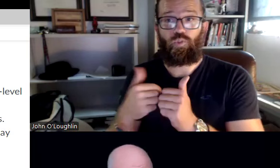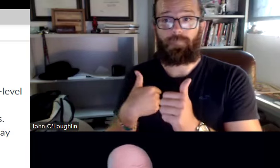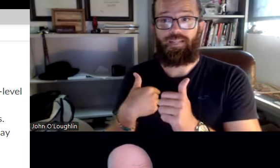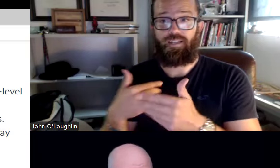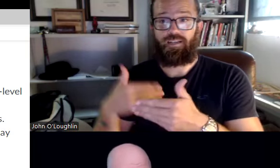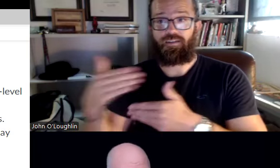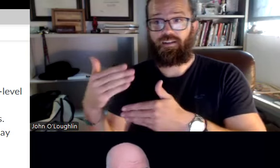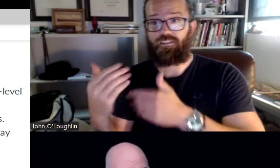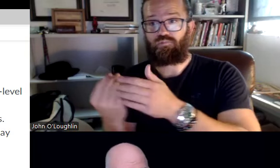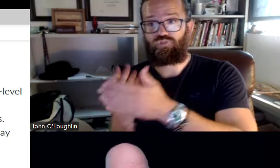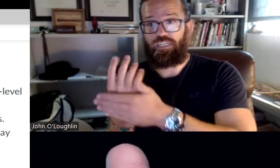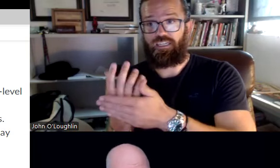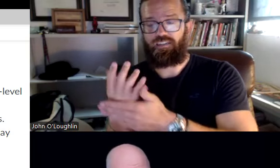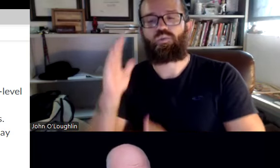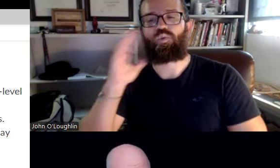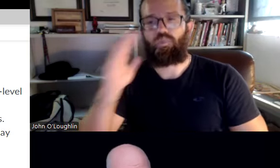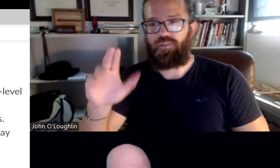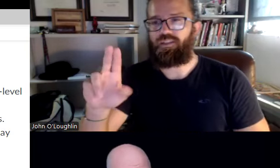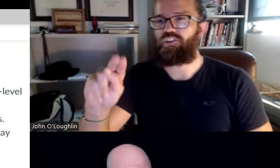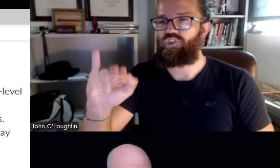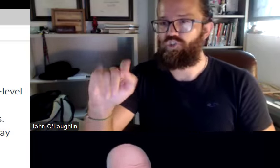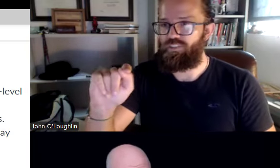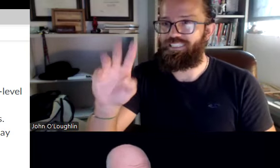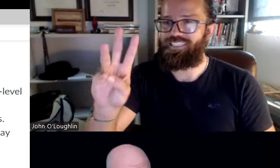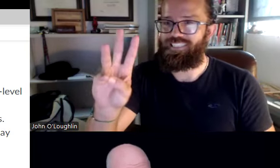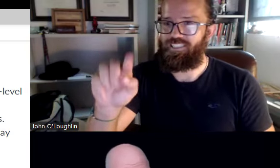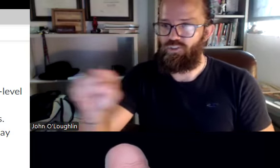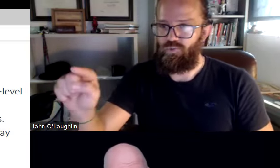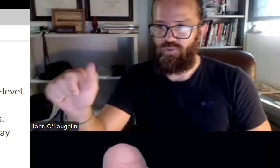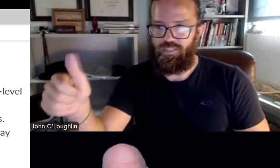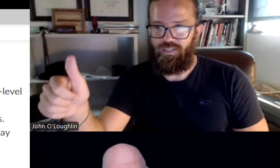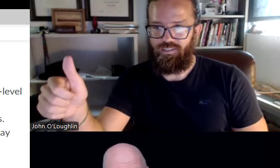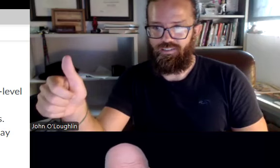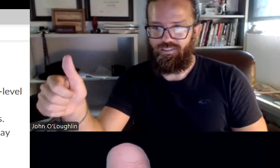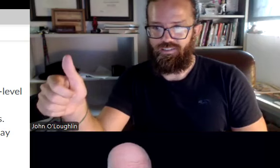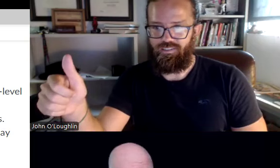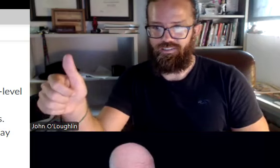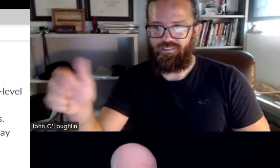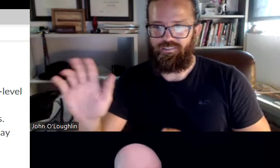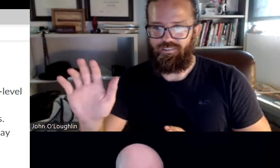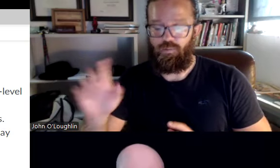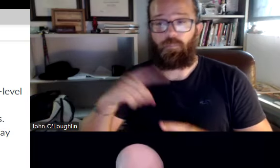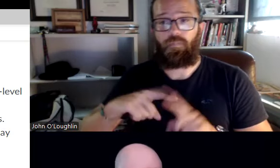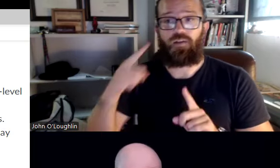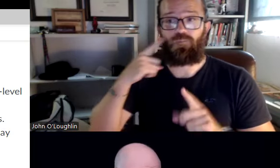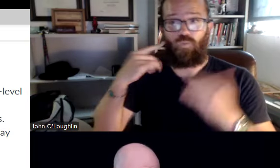take an asl 2 course with me in the next next spring it will then be units six through to ten